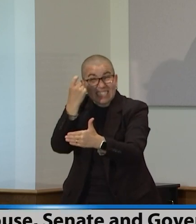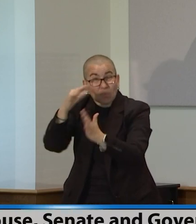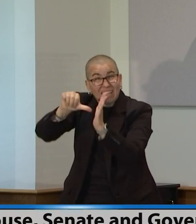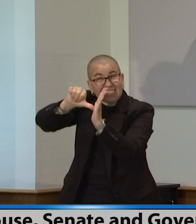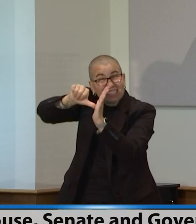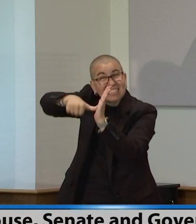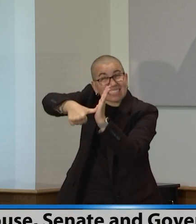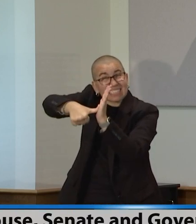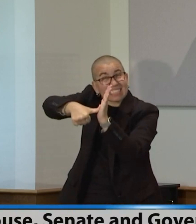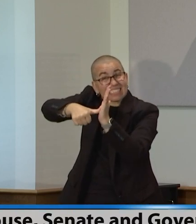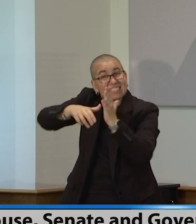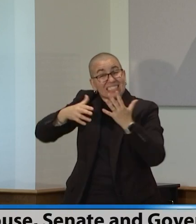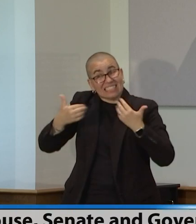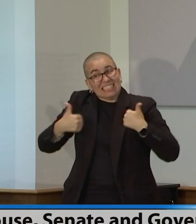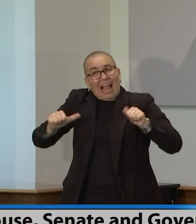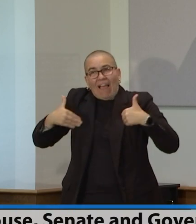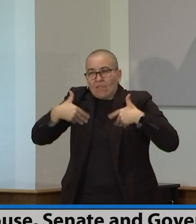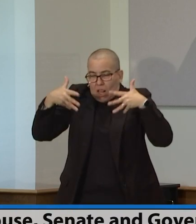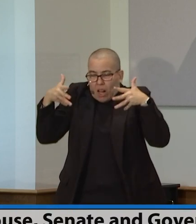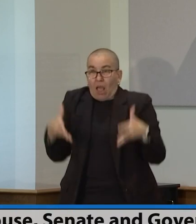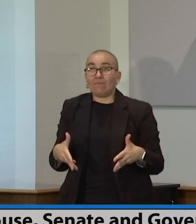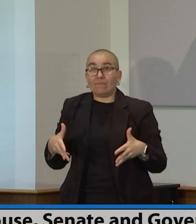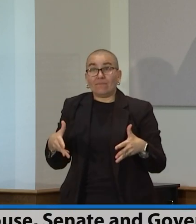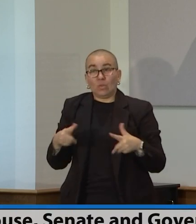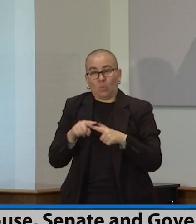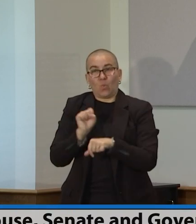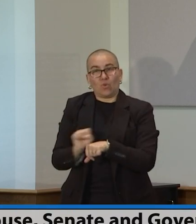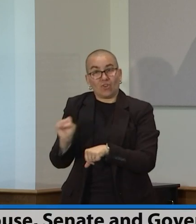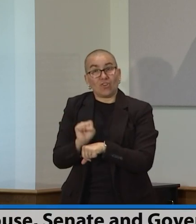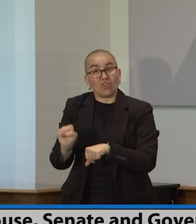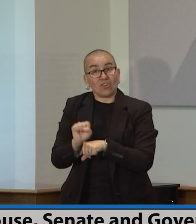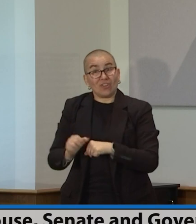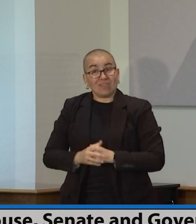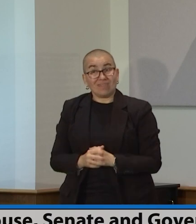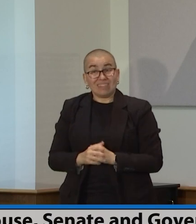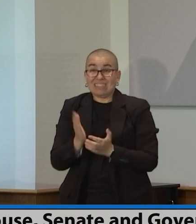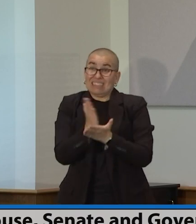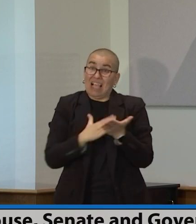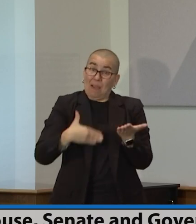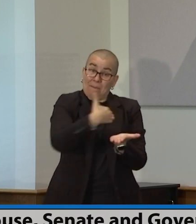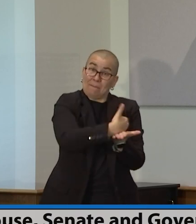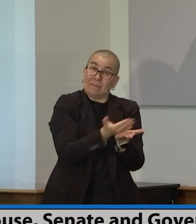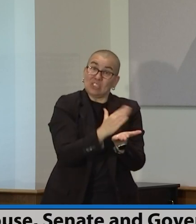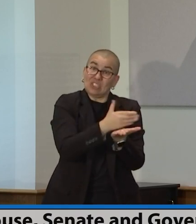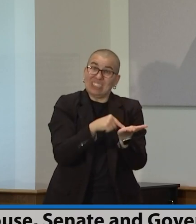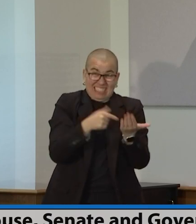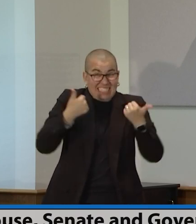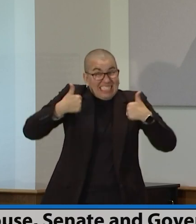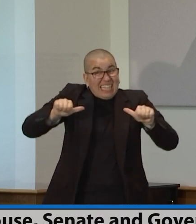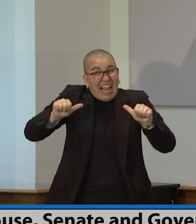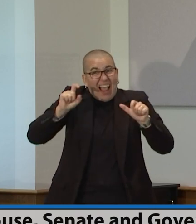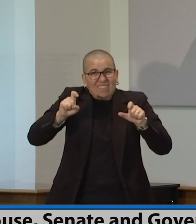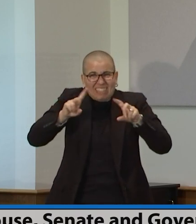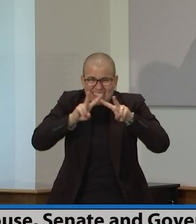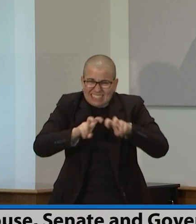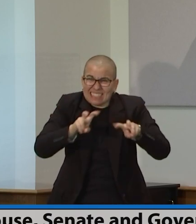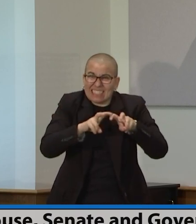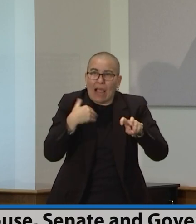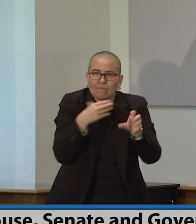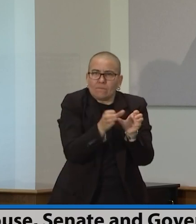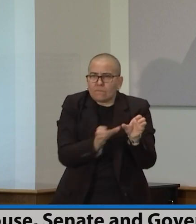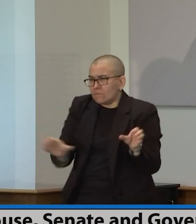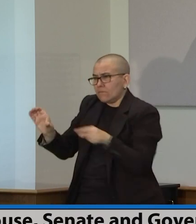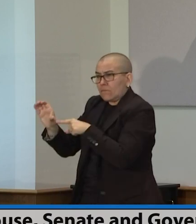talk about this, is we bifurcated that money out, a pot of money that was meant to fight COVID that'll be directed through the executive